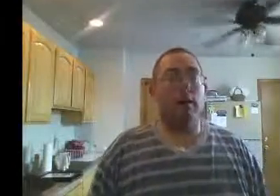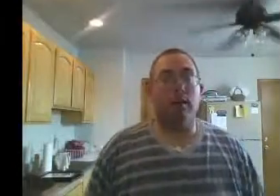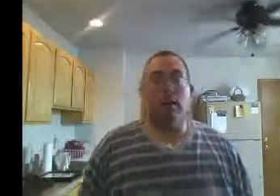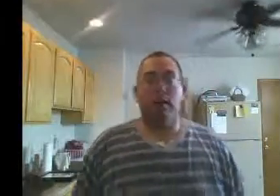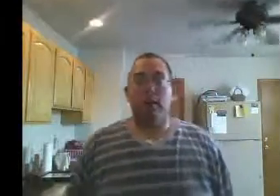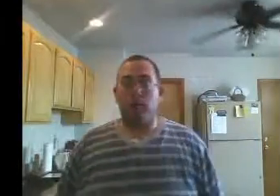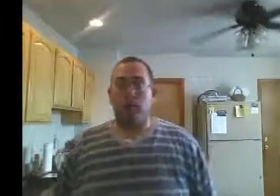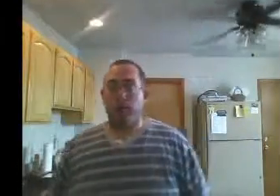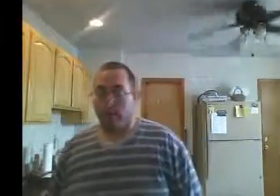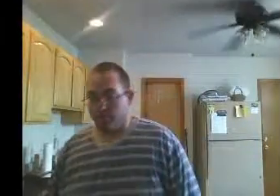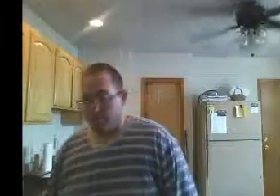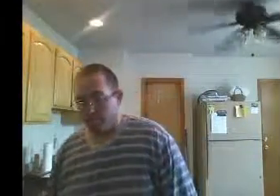Joey?